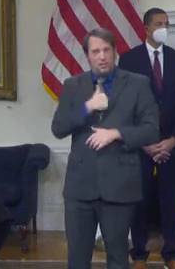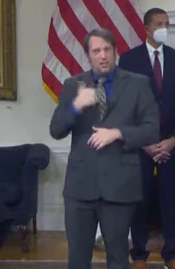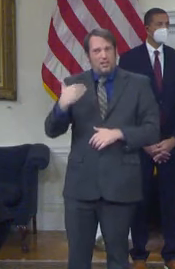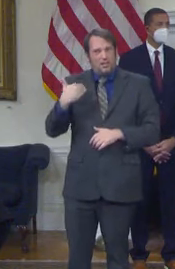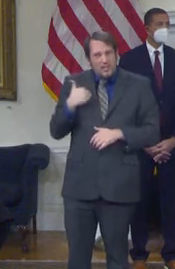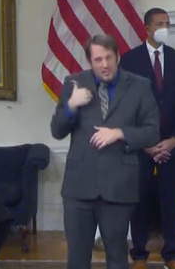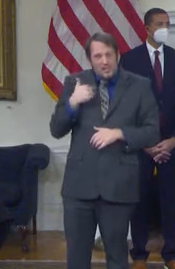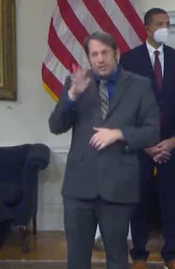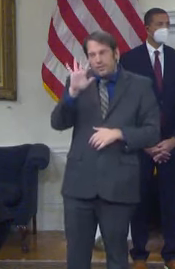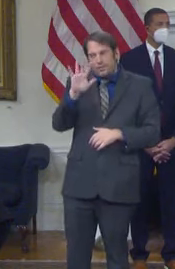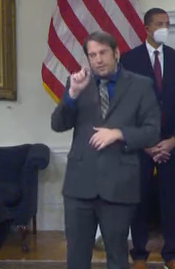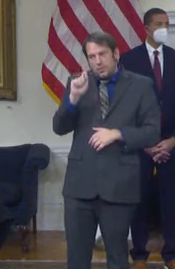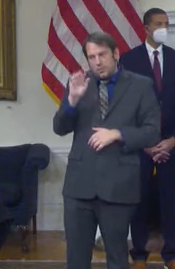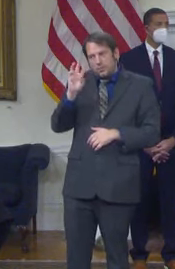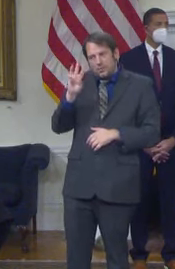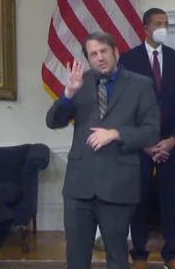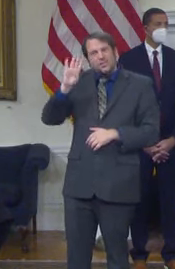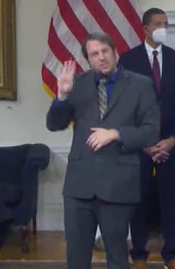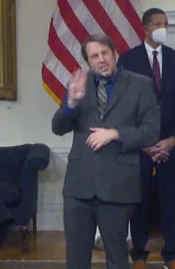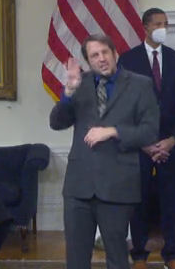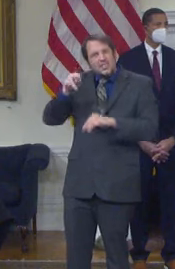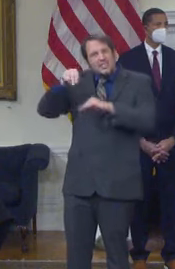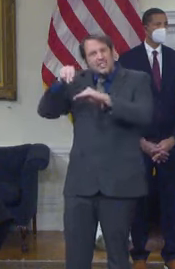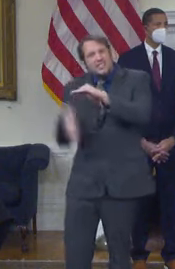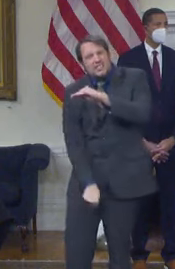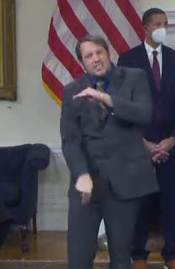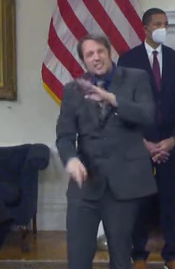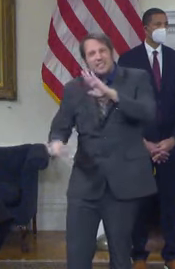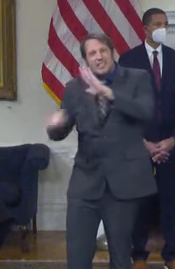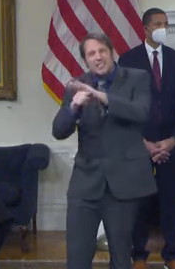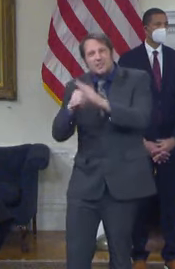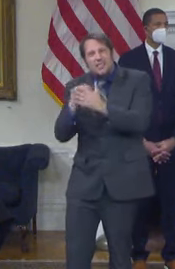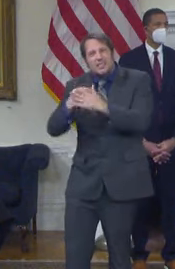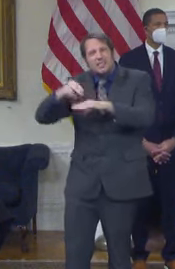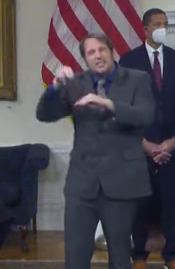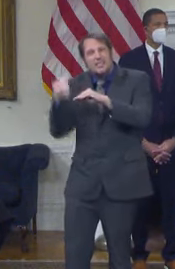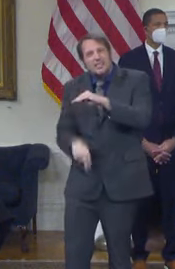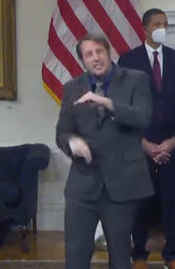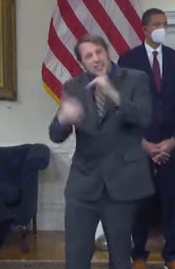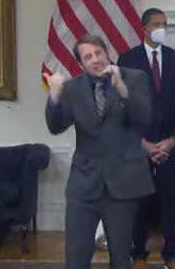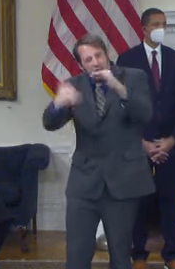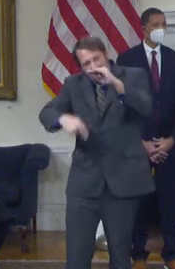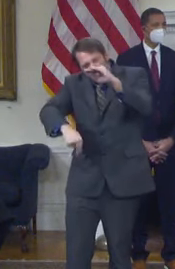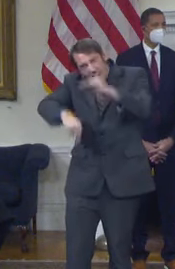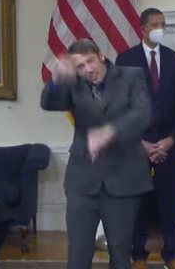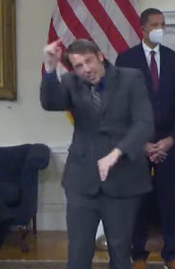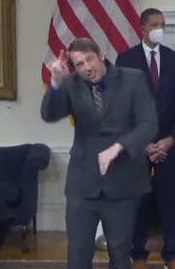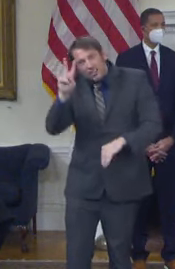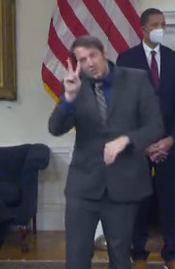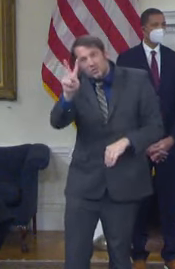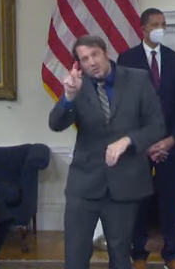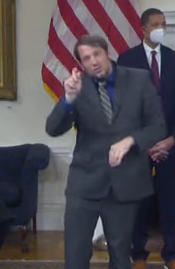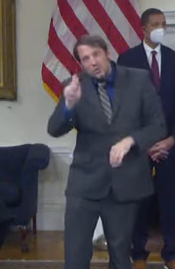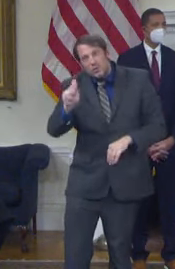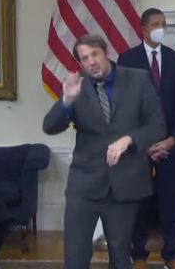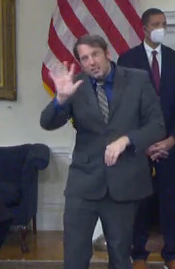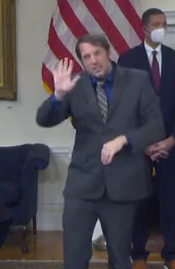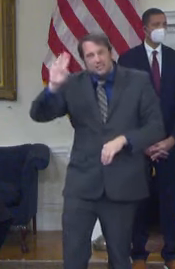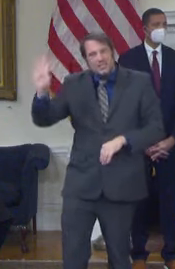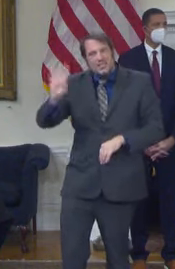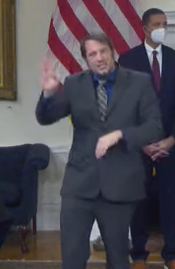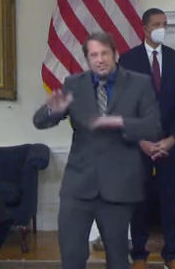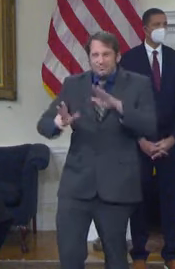.5 billion surplus. And we're going to have one for the foreseeable future unless we, you know, blow it by some of the